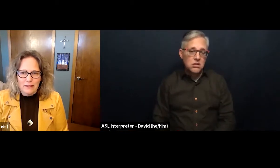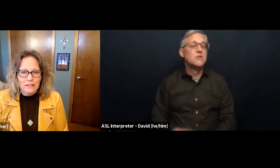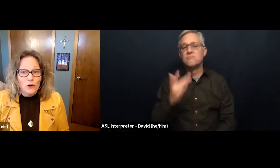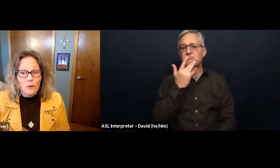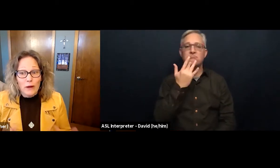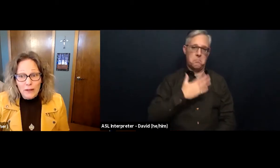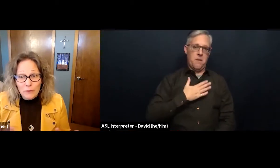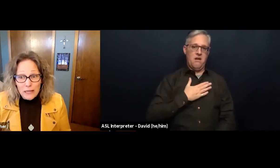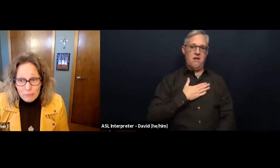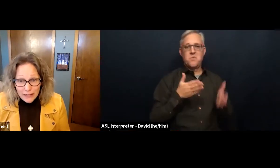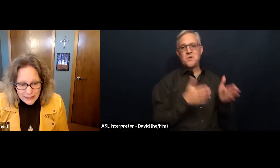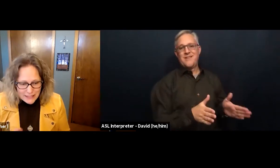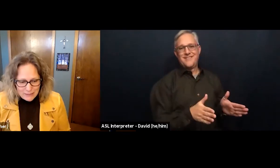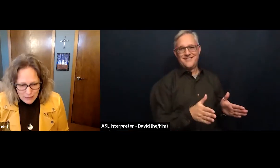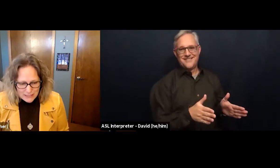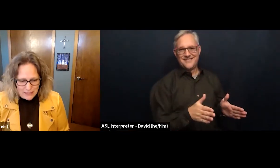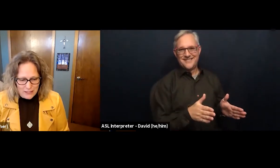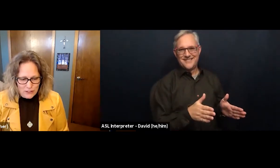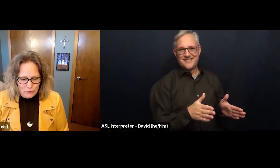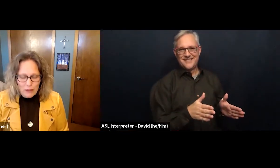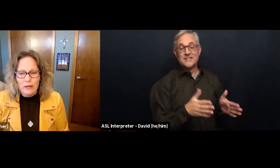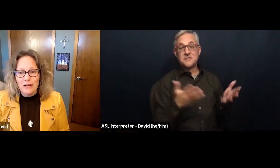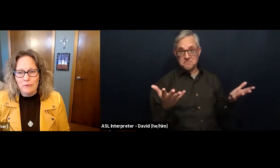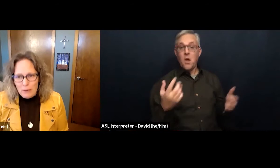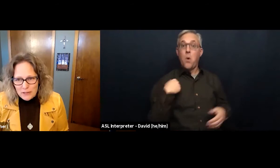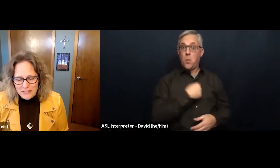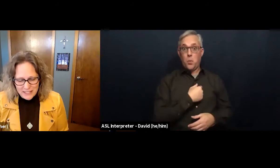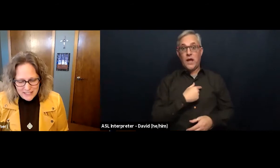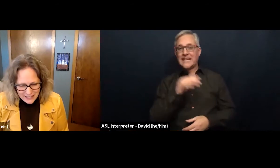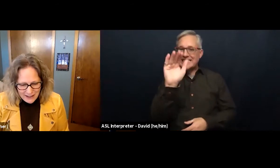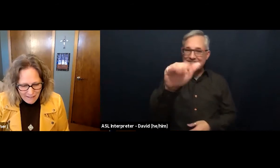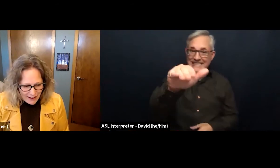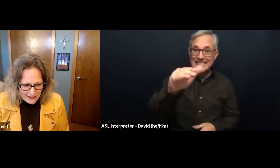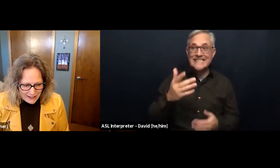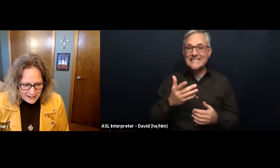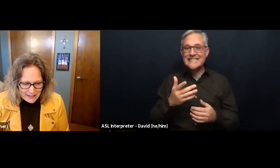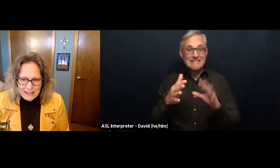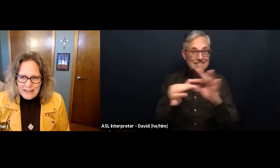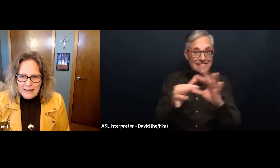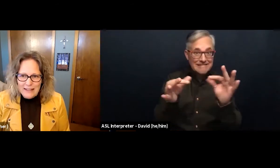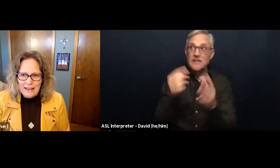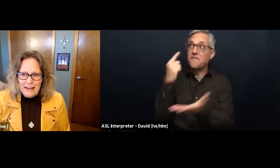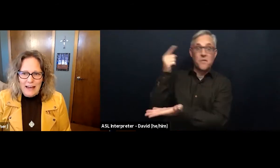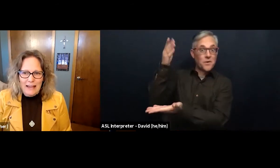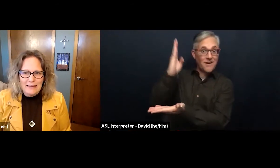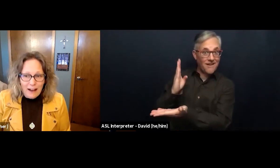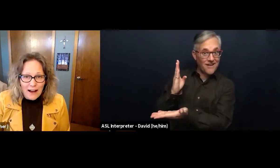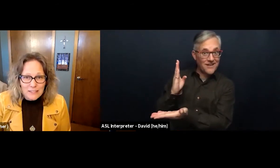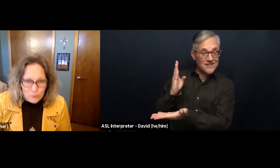So when we bring this message, when we are representing God, and God's